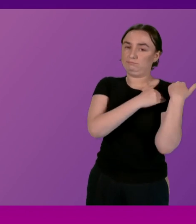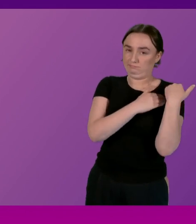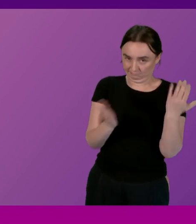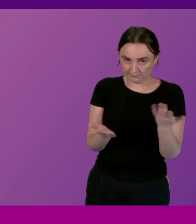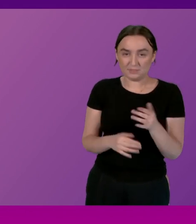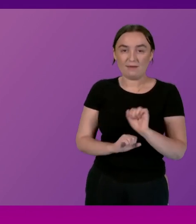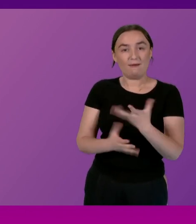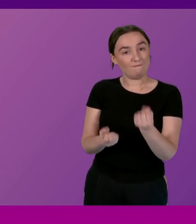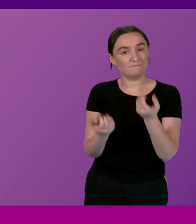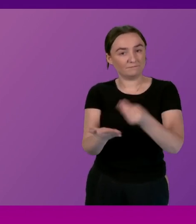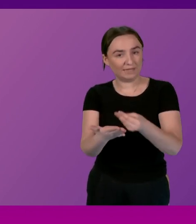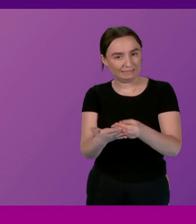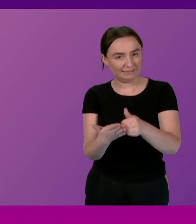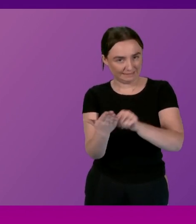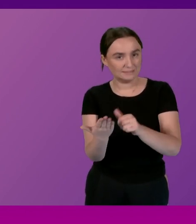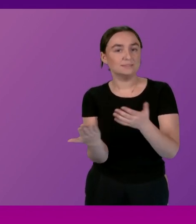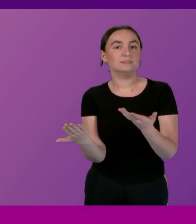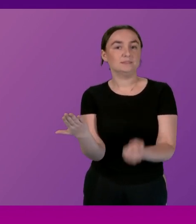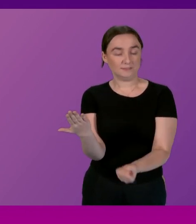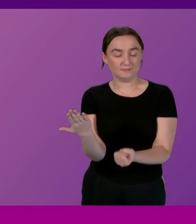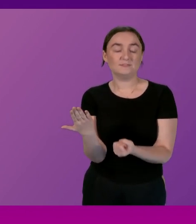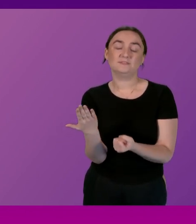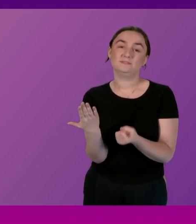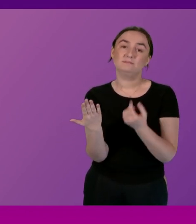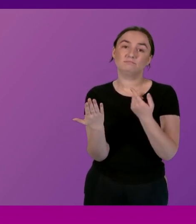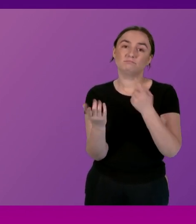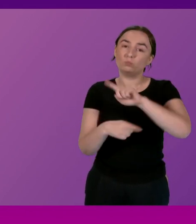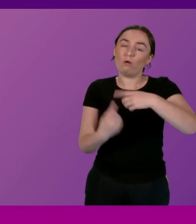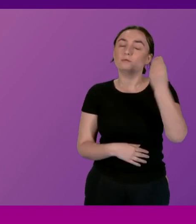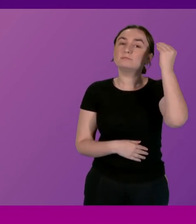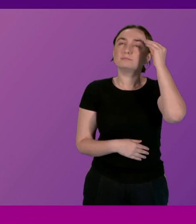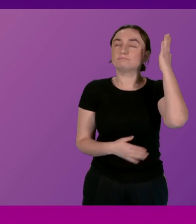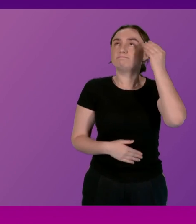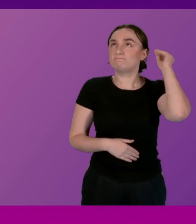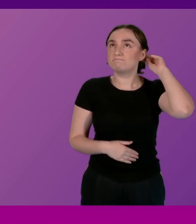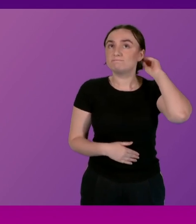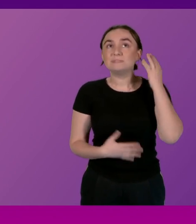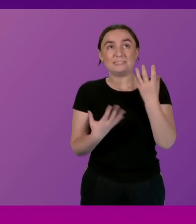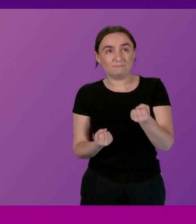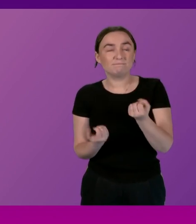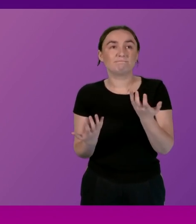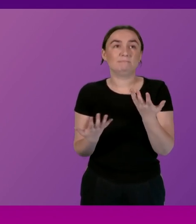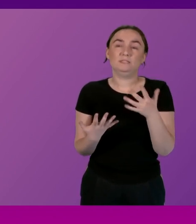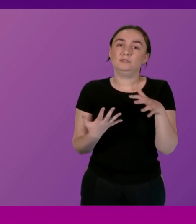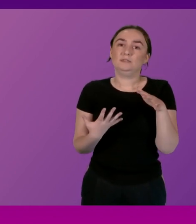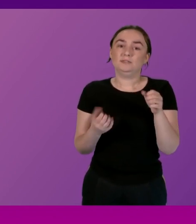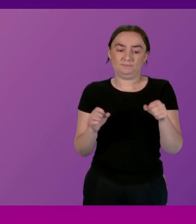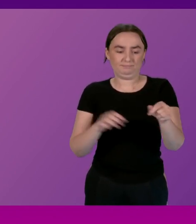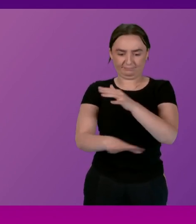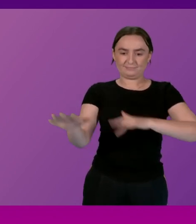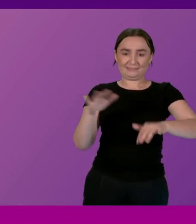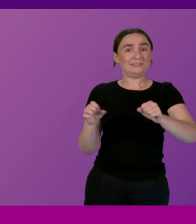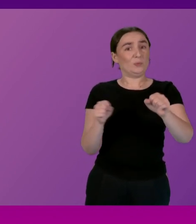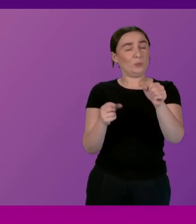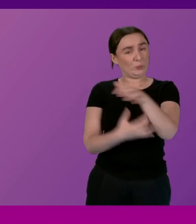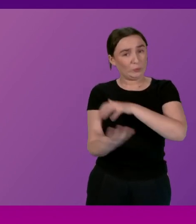and that's deliberate and I think we are very mindful of the fact that it can be quite a complex landscape for the